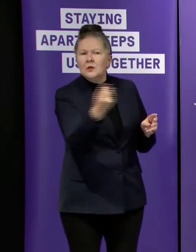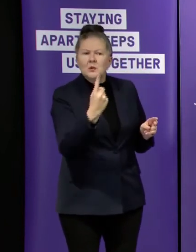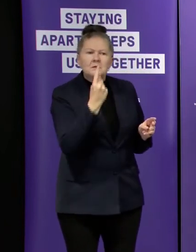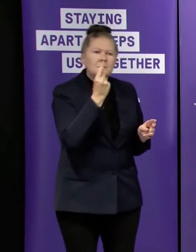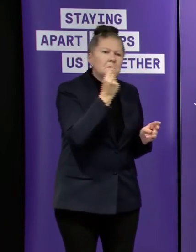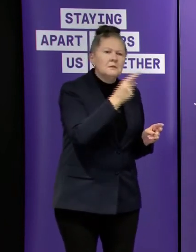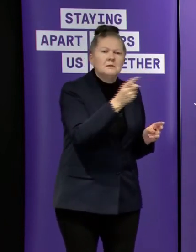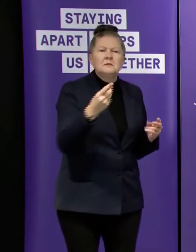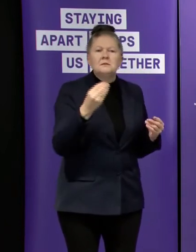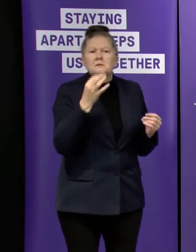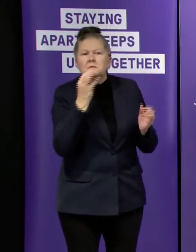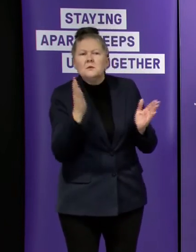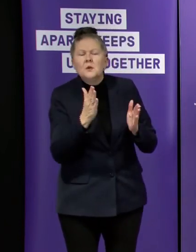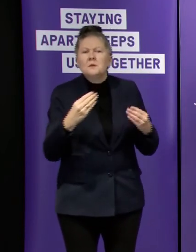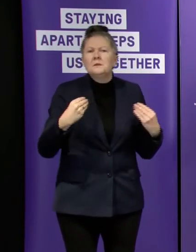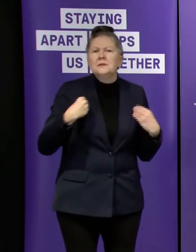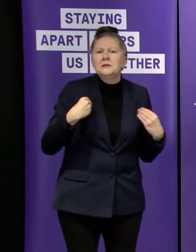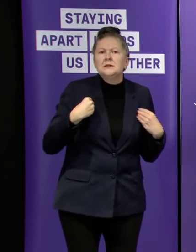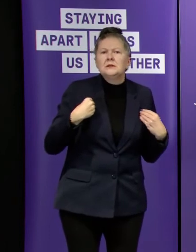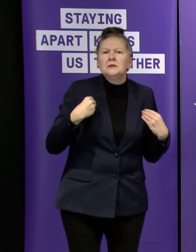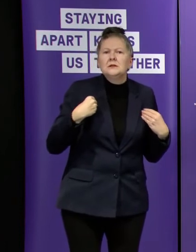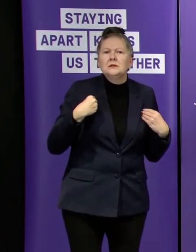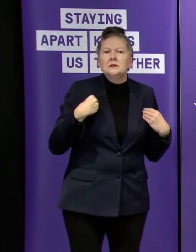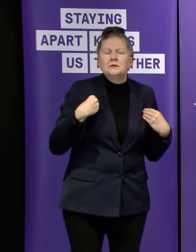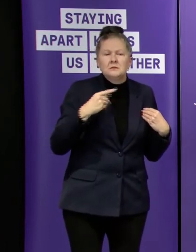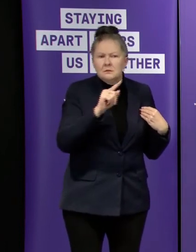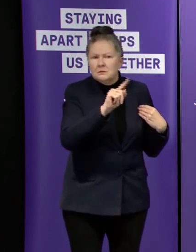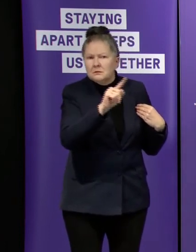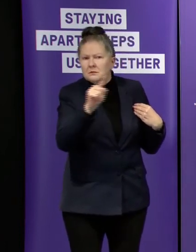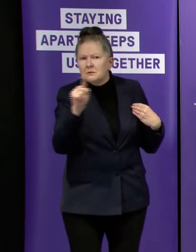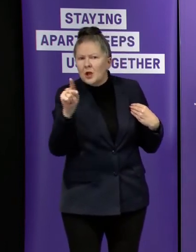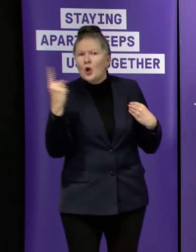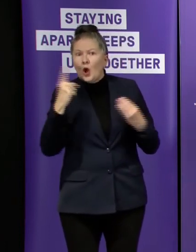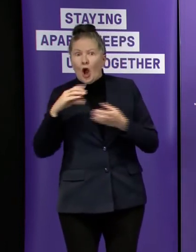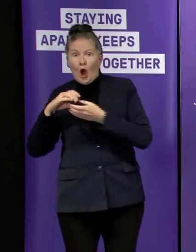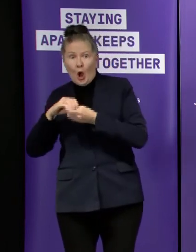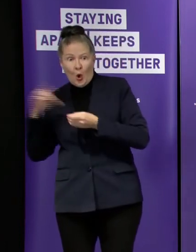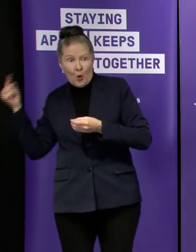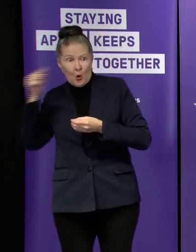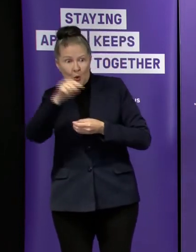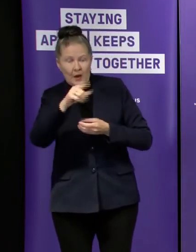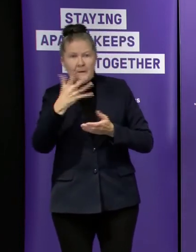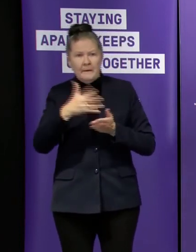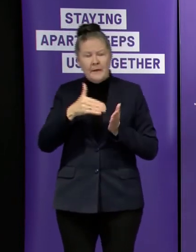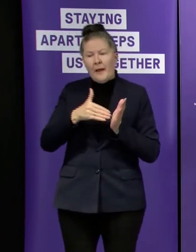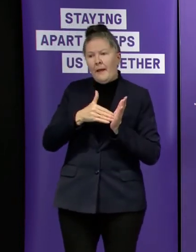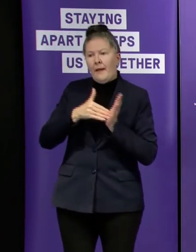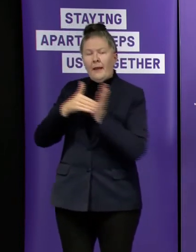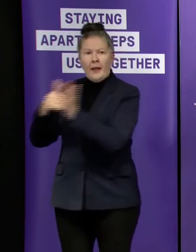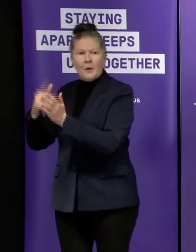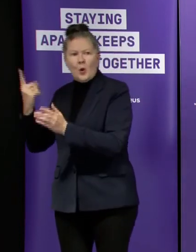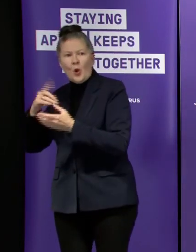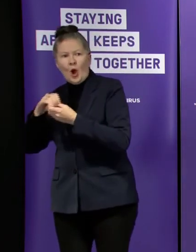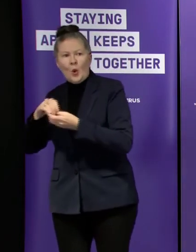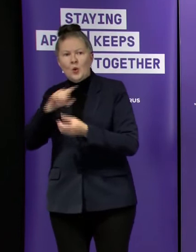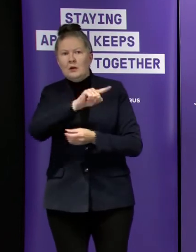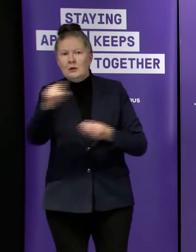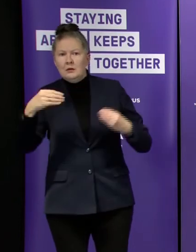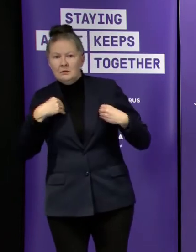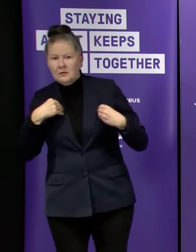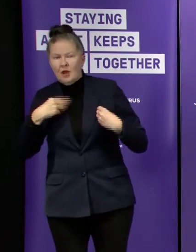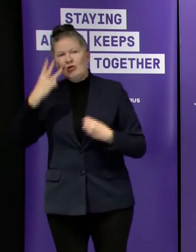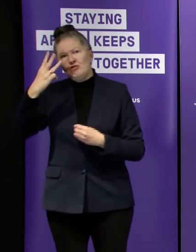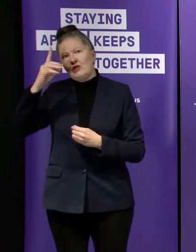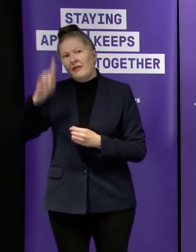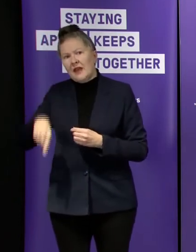landlords and that will provide up to three thousand dollars per tenancy and we're